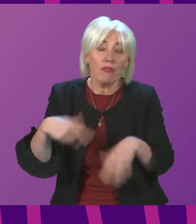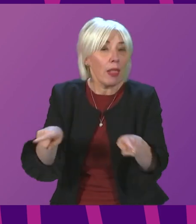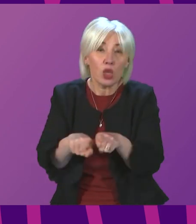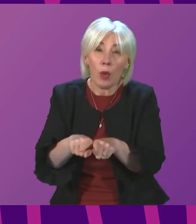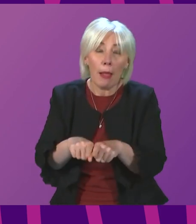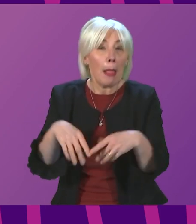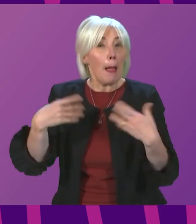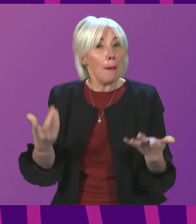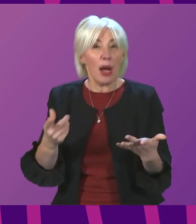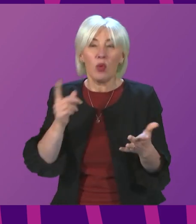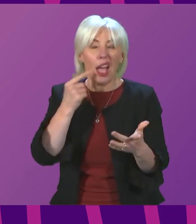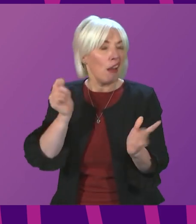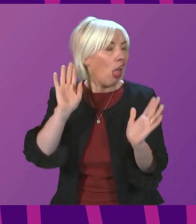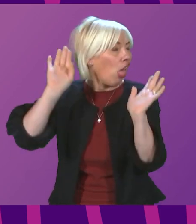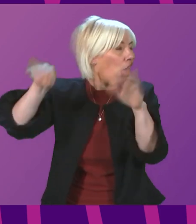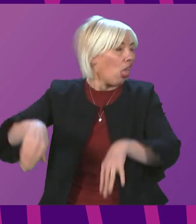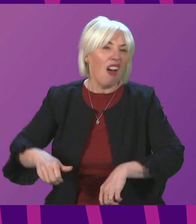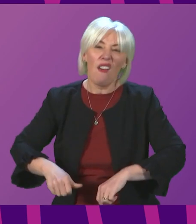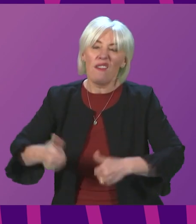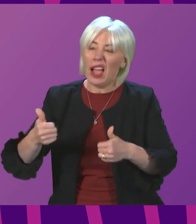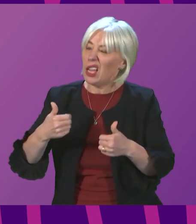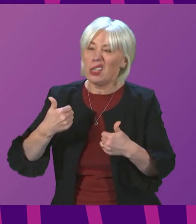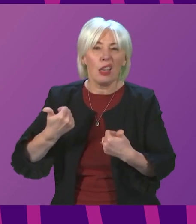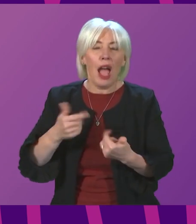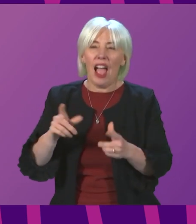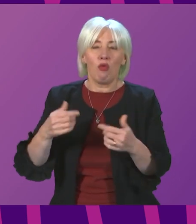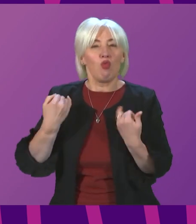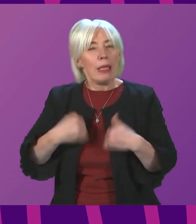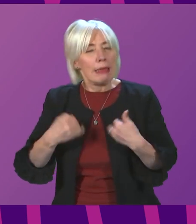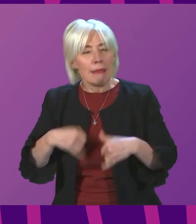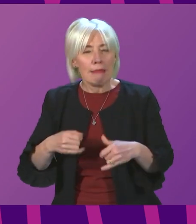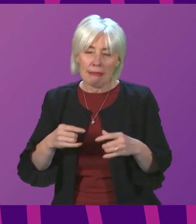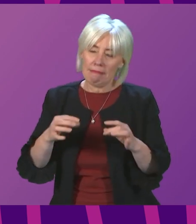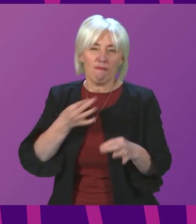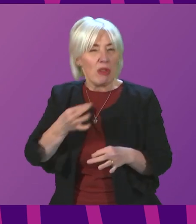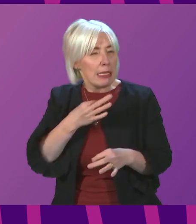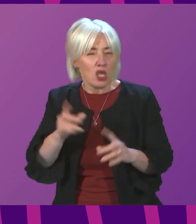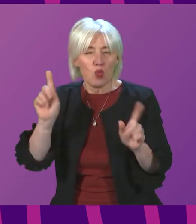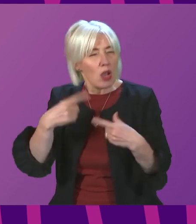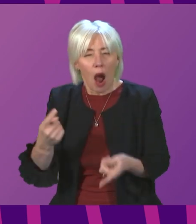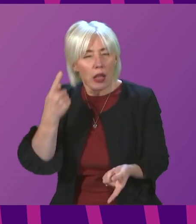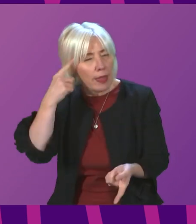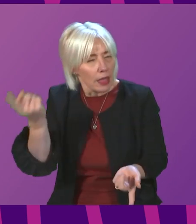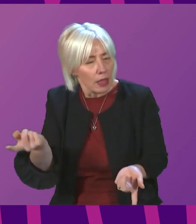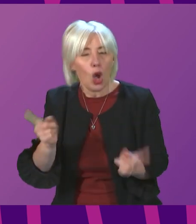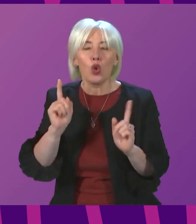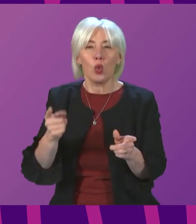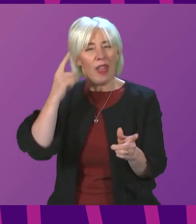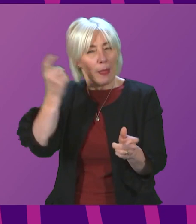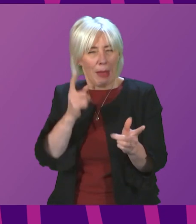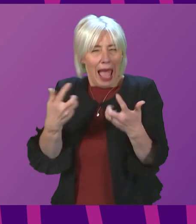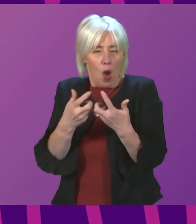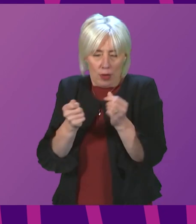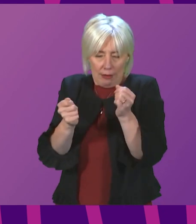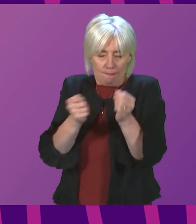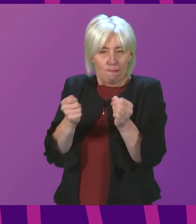be indifferent to the continued risk that COVID poses to health and wellbeing. So we need to consider what adaptations we